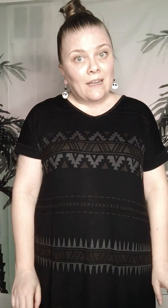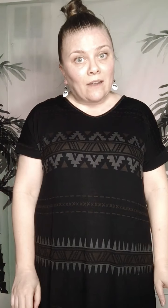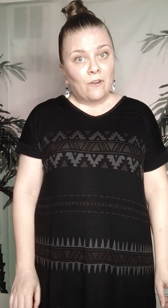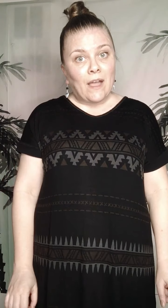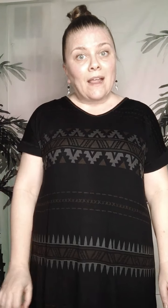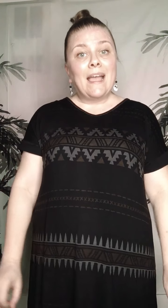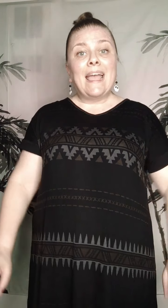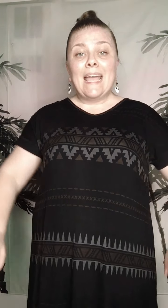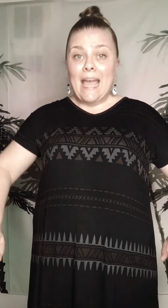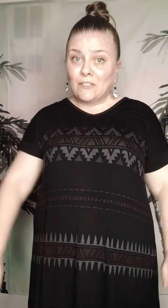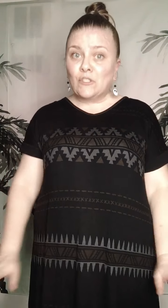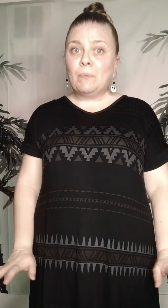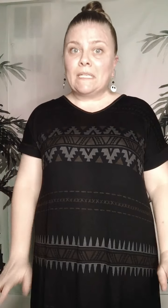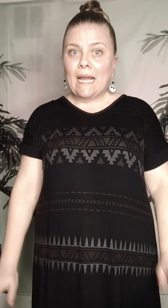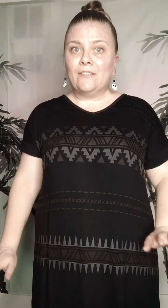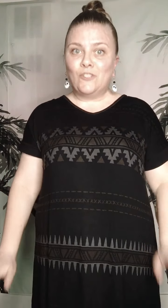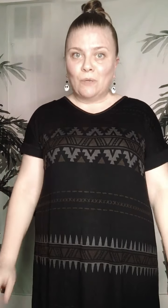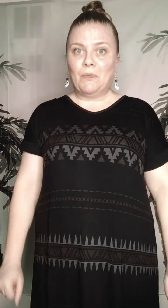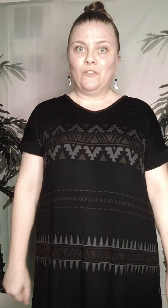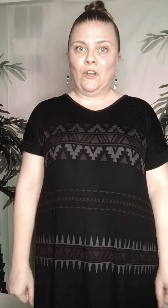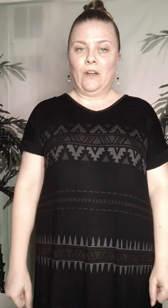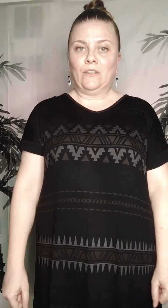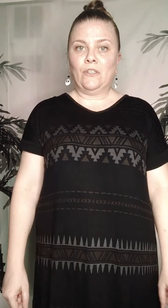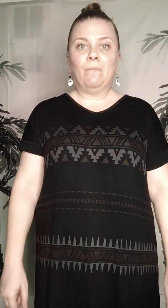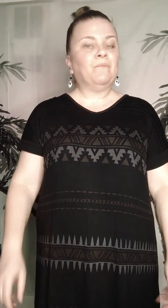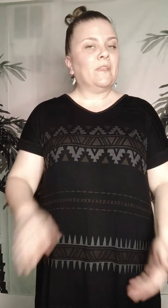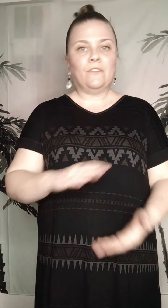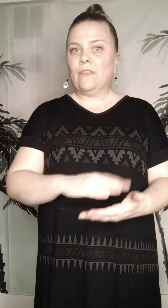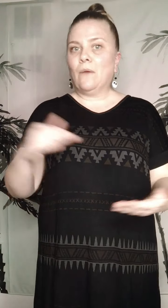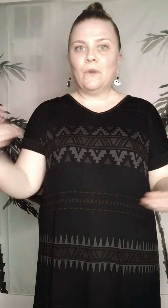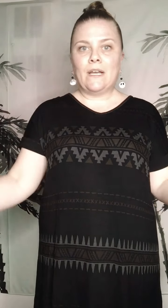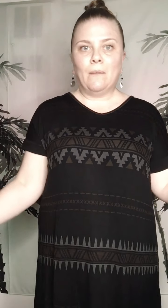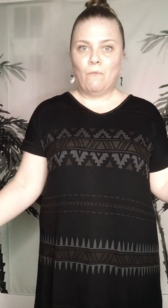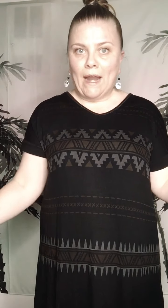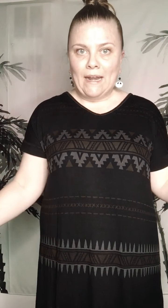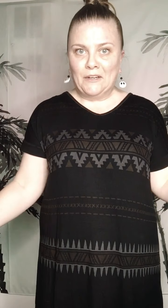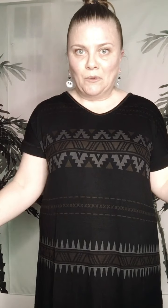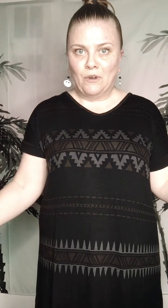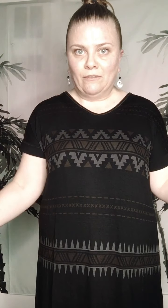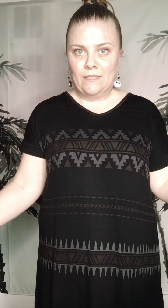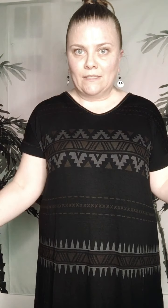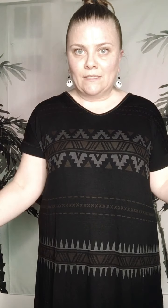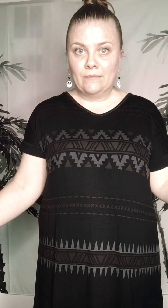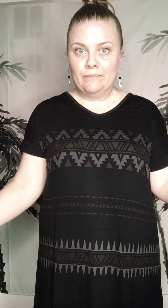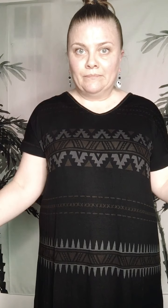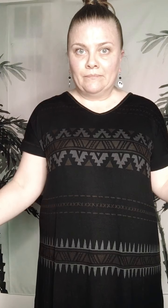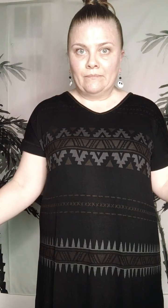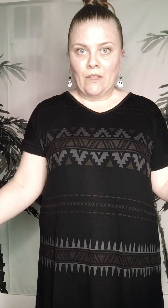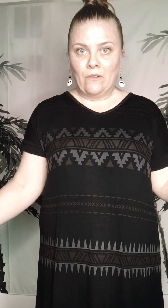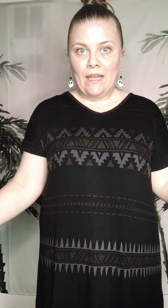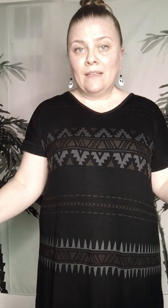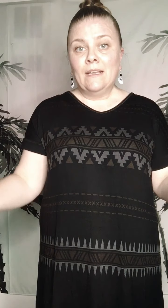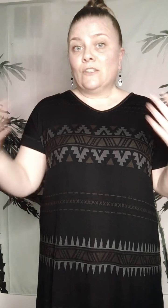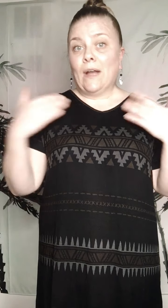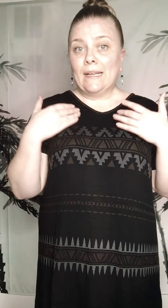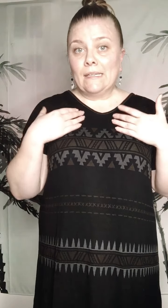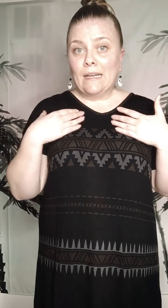cover that expedited shipping charge. So that would come right out of your profits. Okay, so I did not